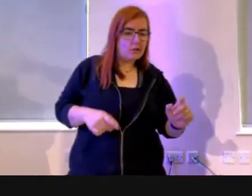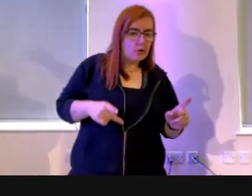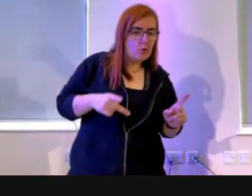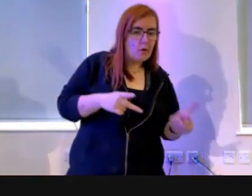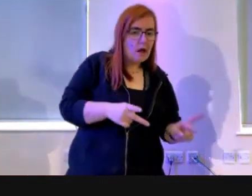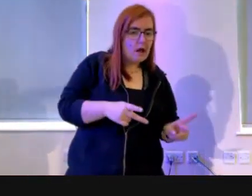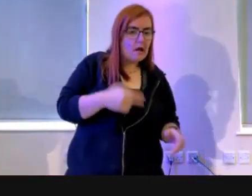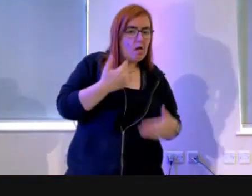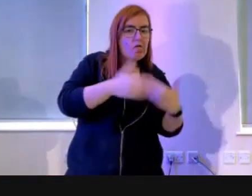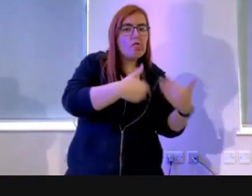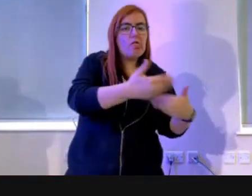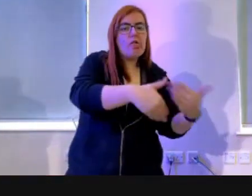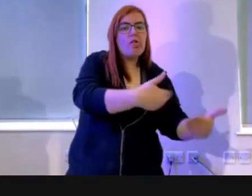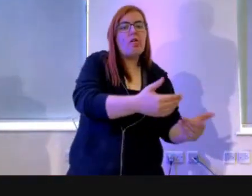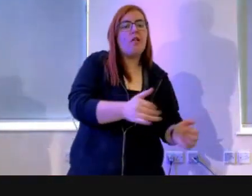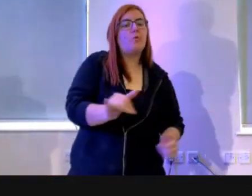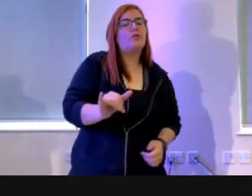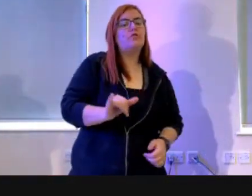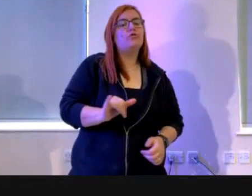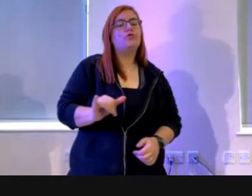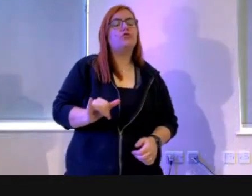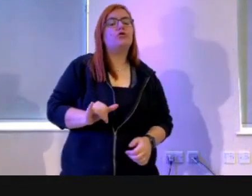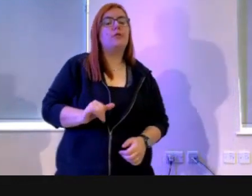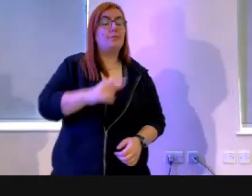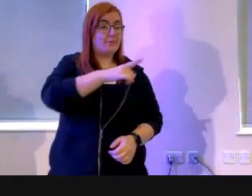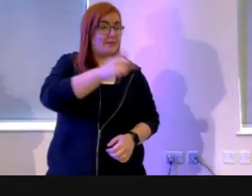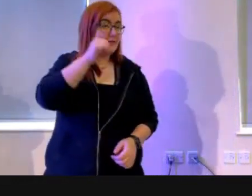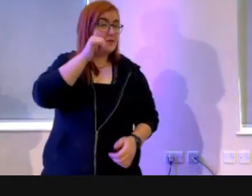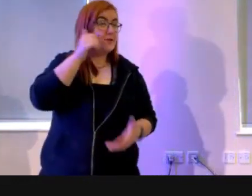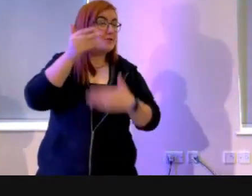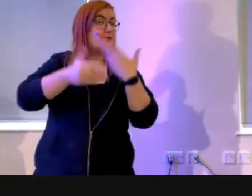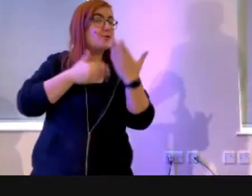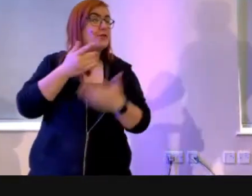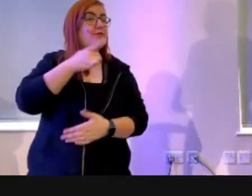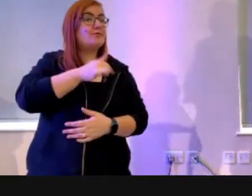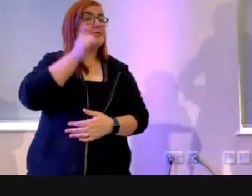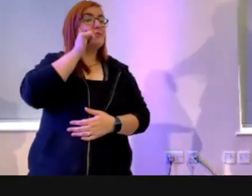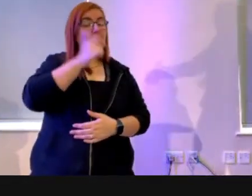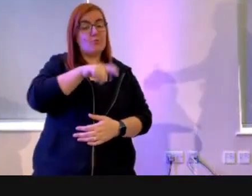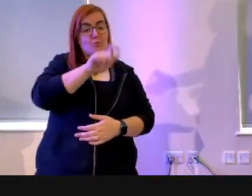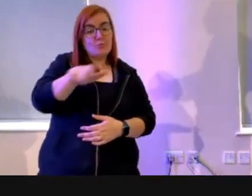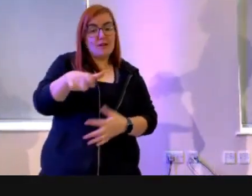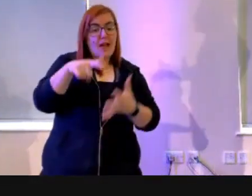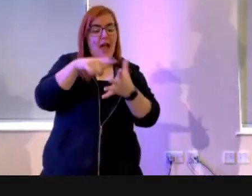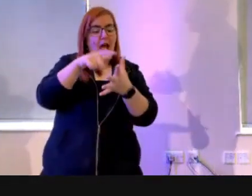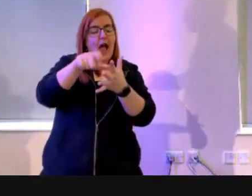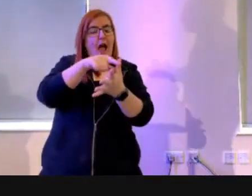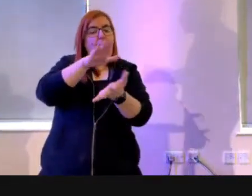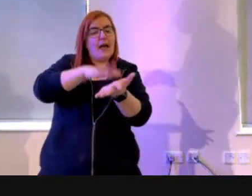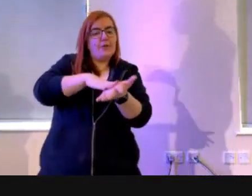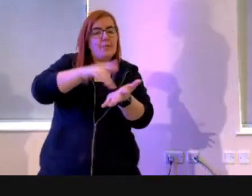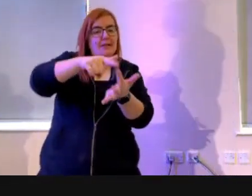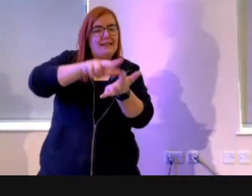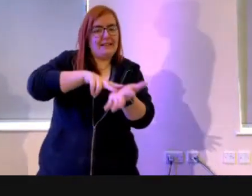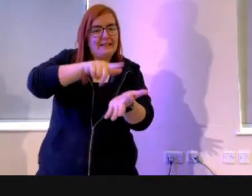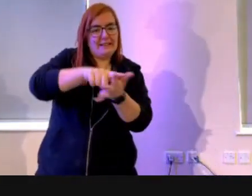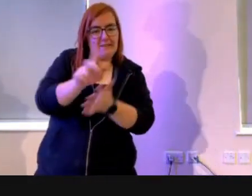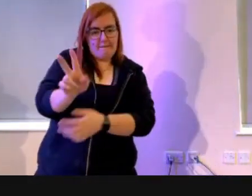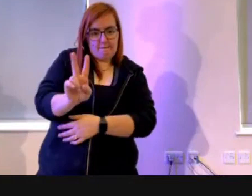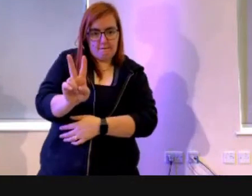way? Well, if you know the story, you know that humanity, Adam and Eve decided that they would do it their